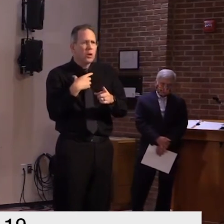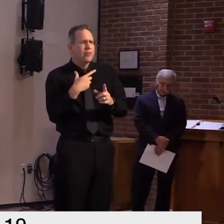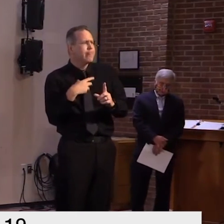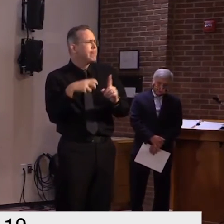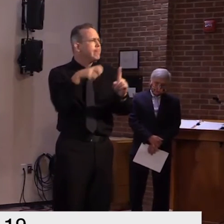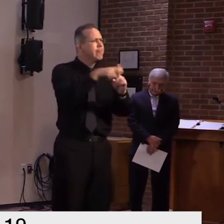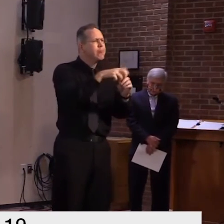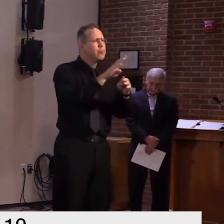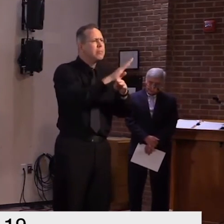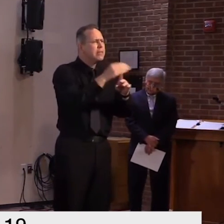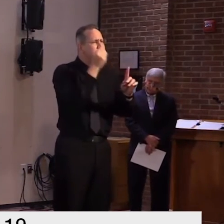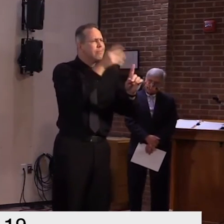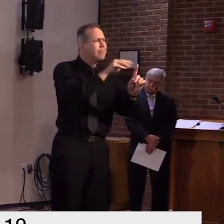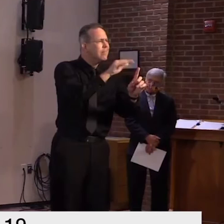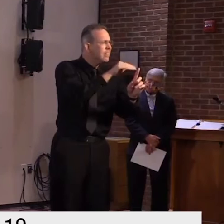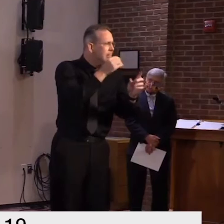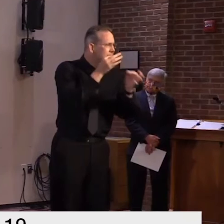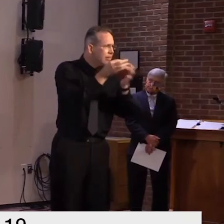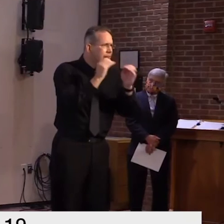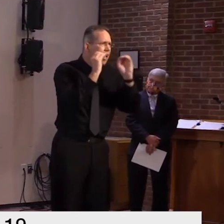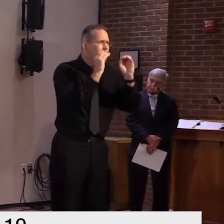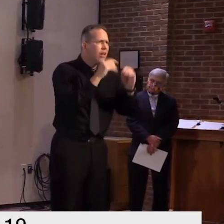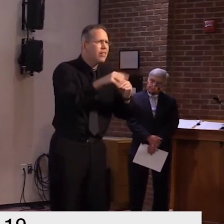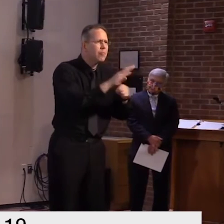folks are more than willing to comply